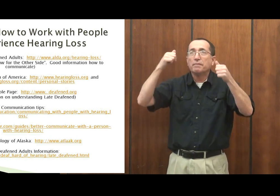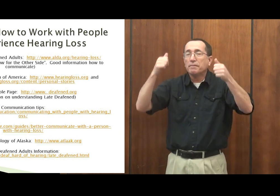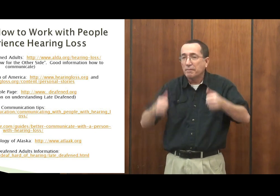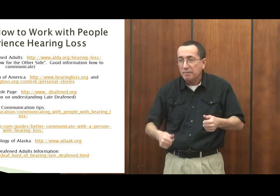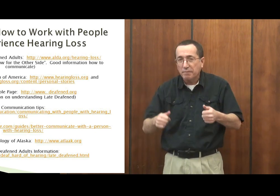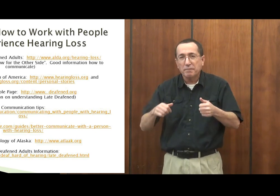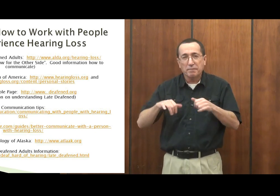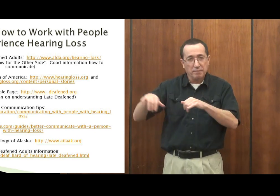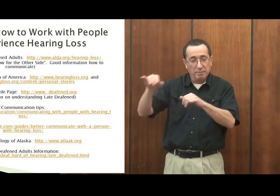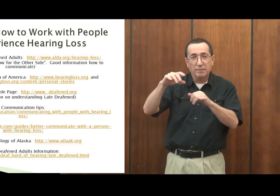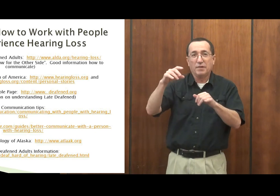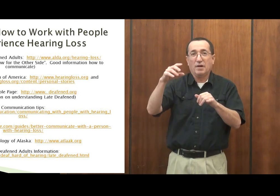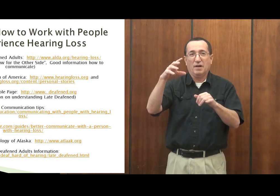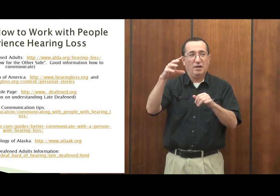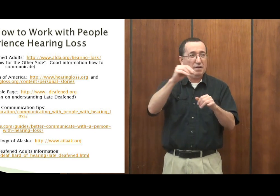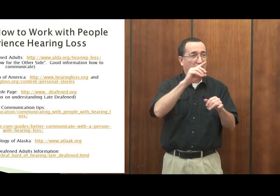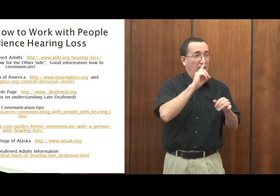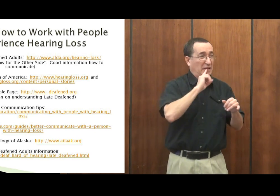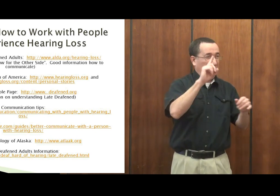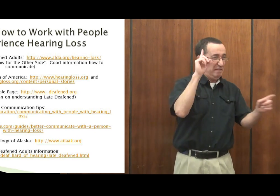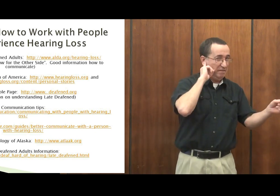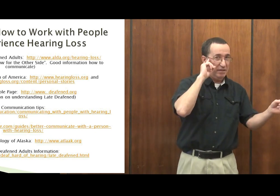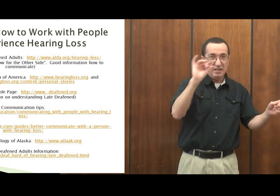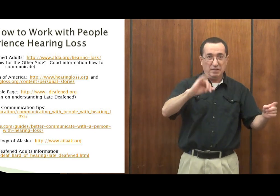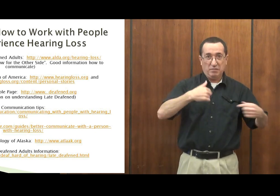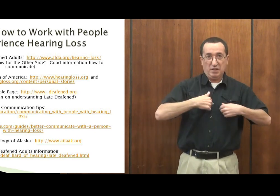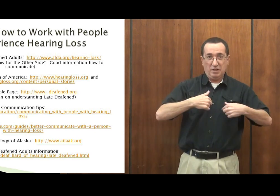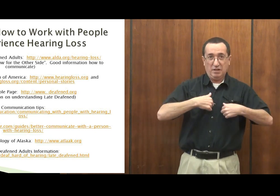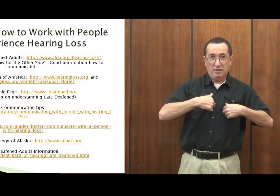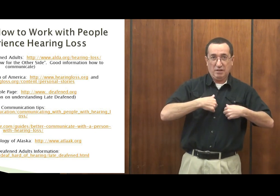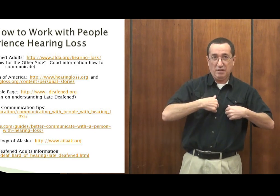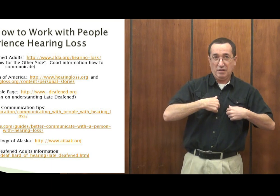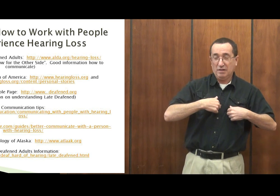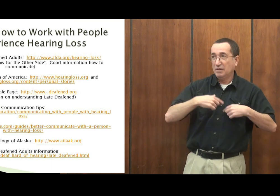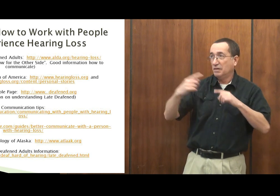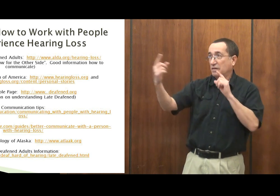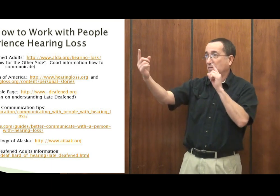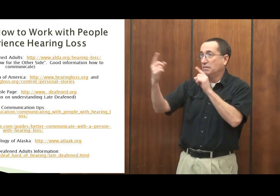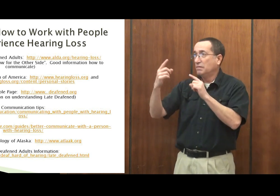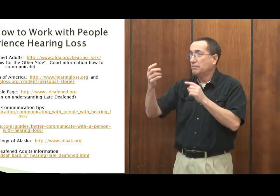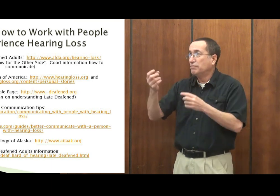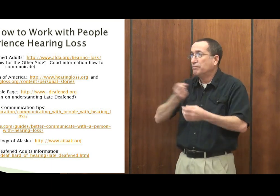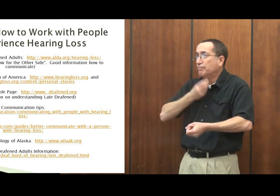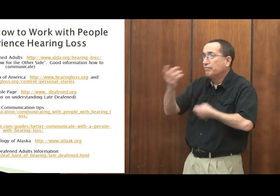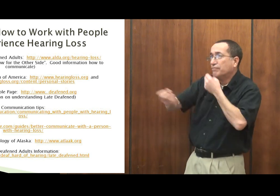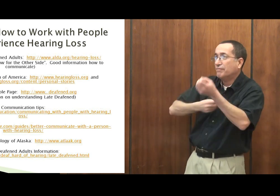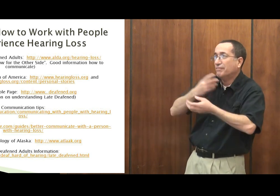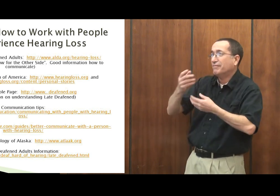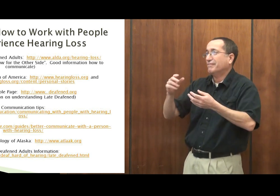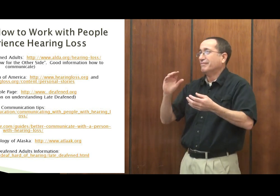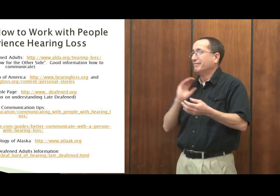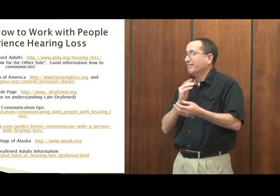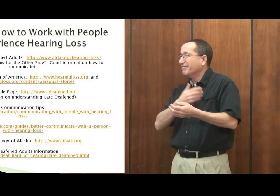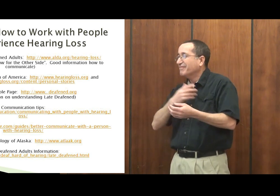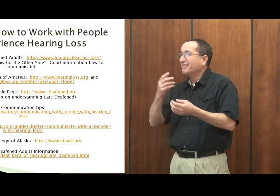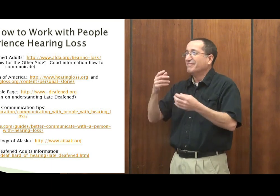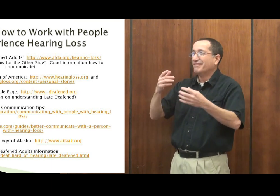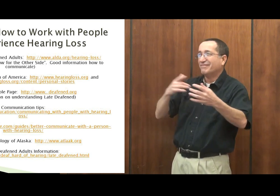They talk to people who have the similar kind of problems and you get to meet other people who are like you. And you could talk about your